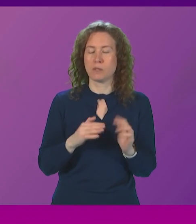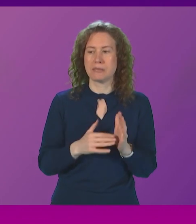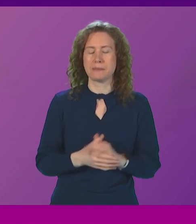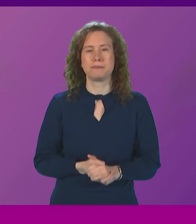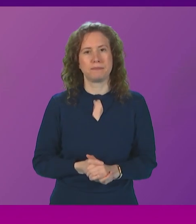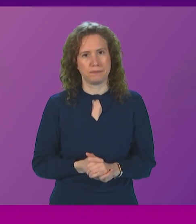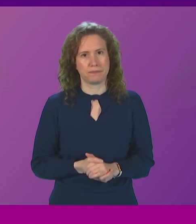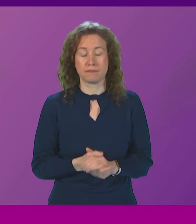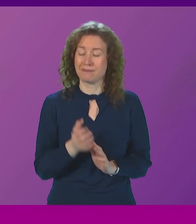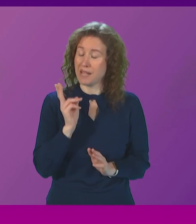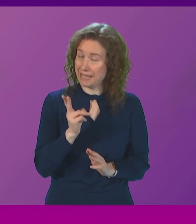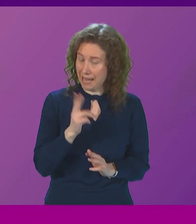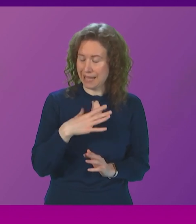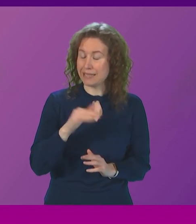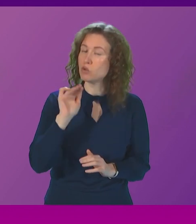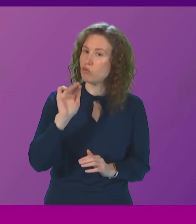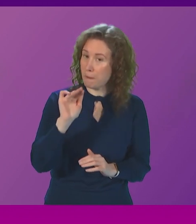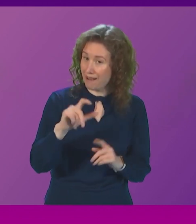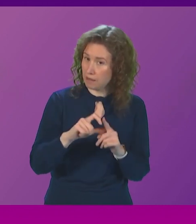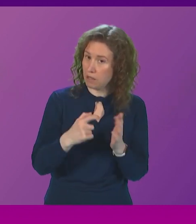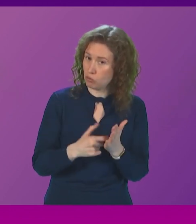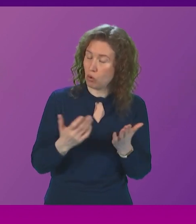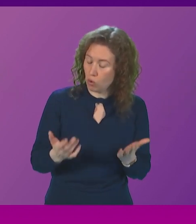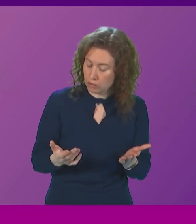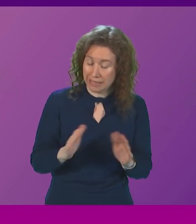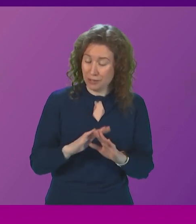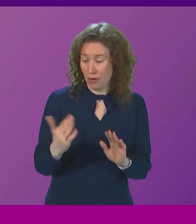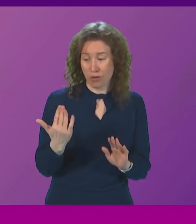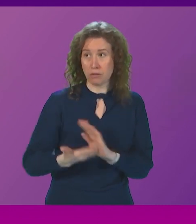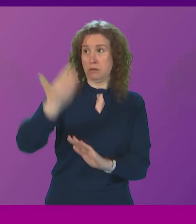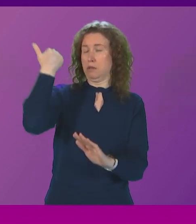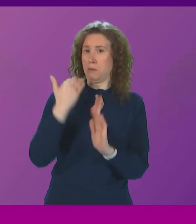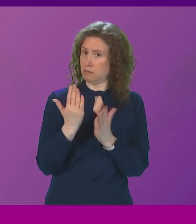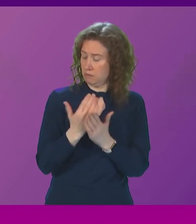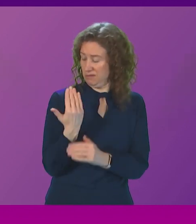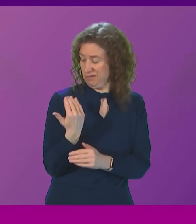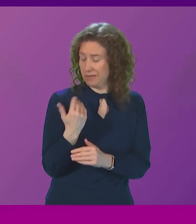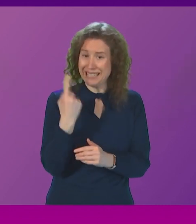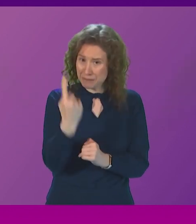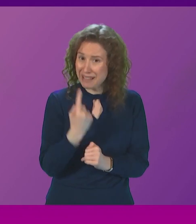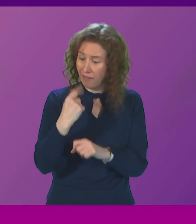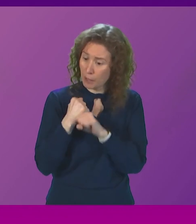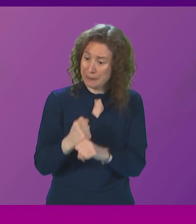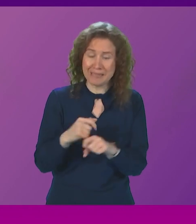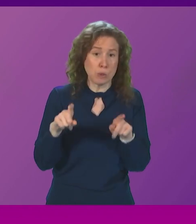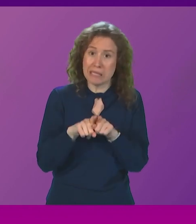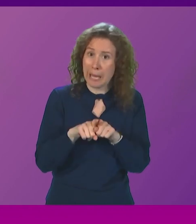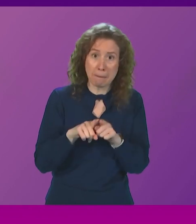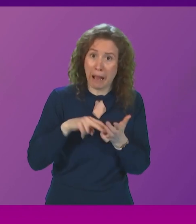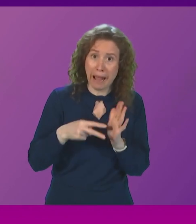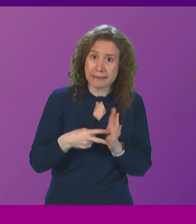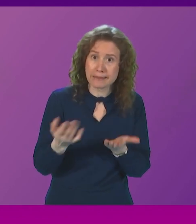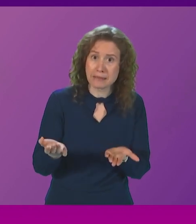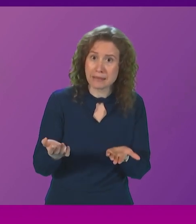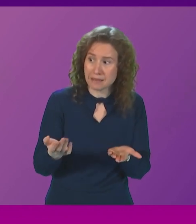Again, I just remind Douglas Ross, because it was not that many years ago, of the manifesto commitment in the Scottish Conservatives' manifesto.